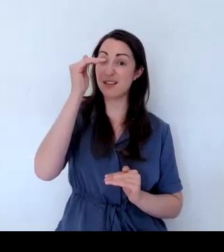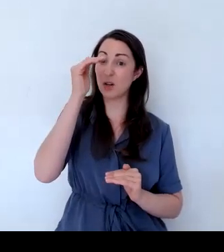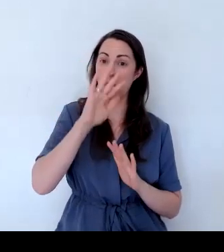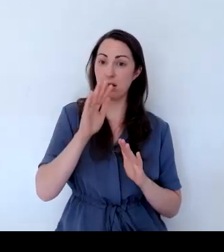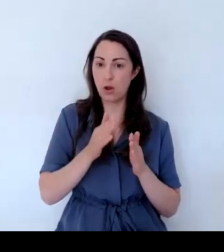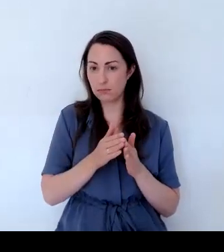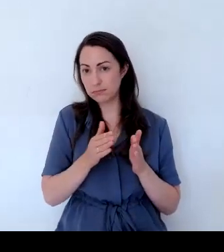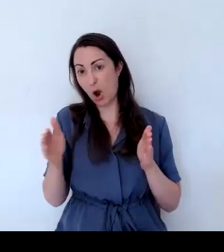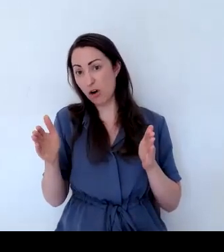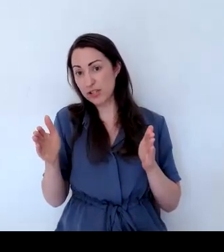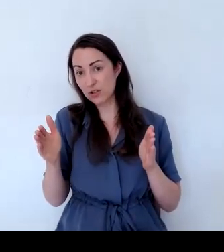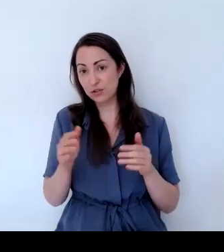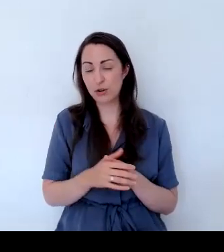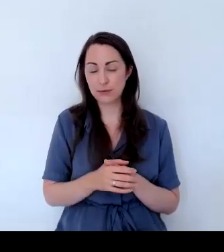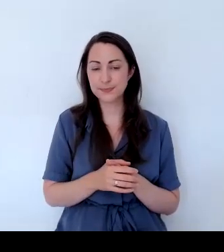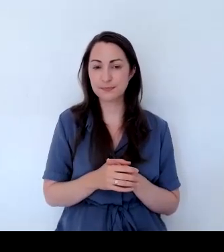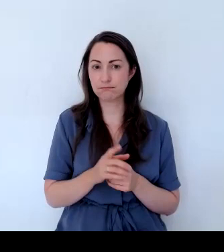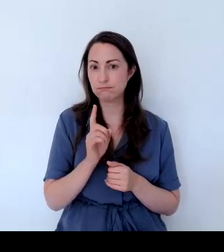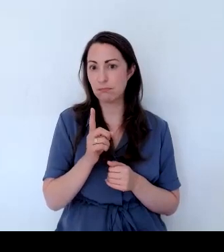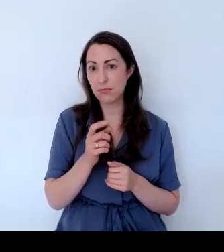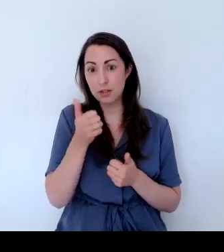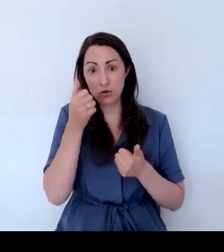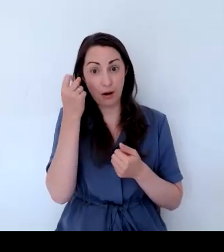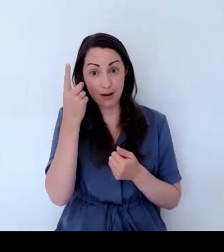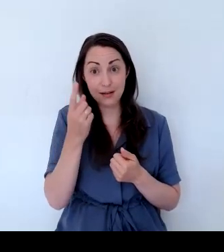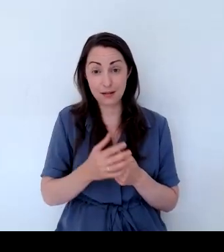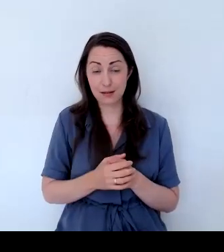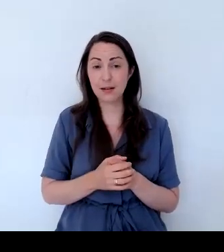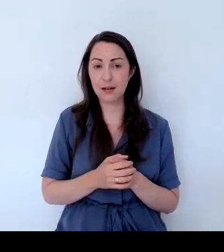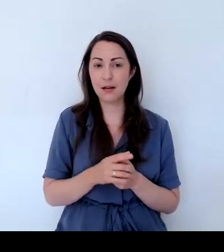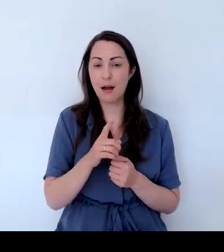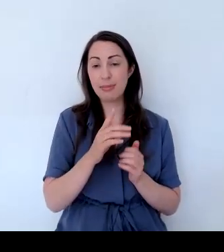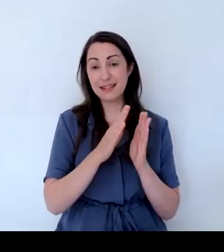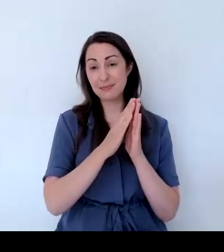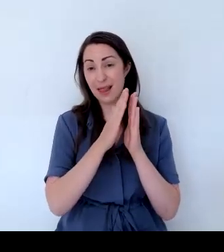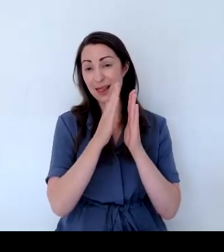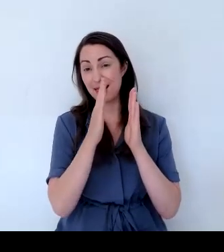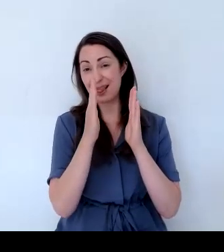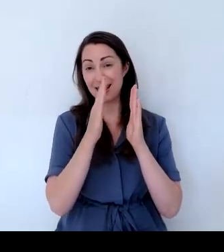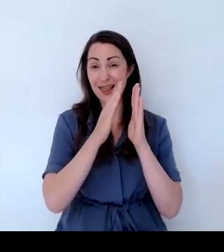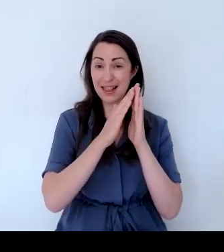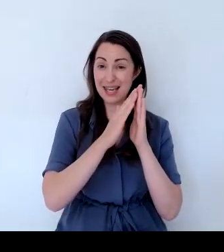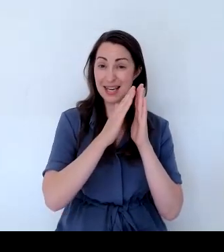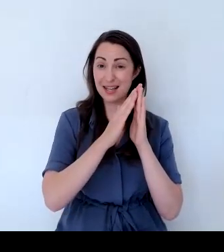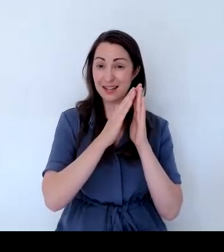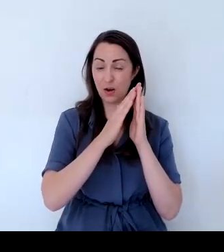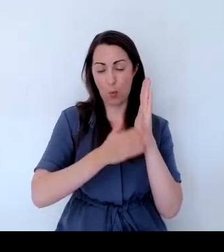horizontal space there. And this just leans against a wall.